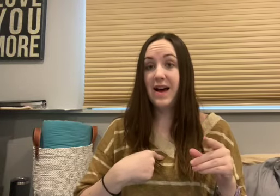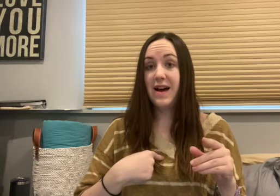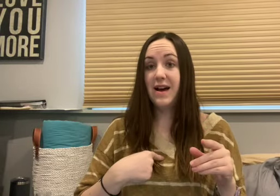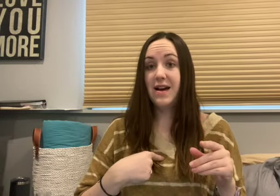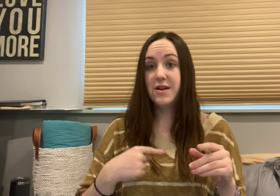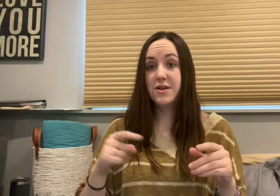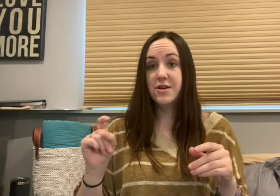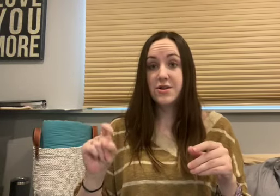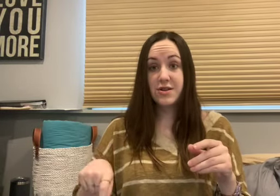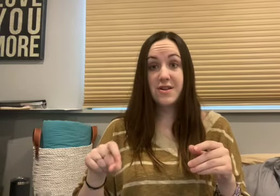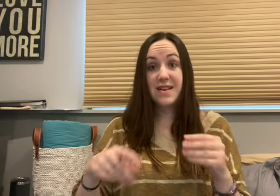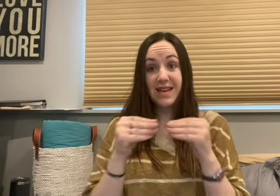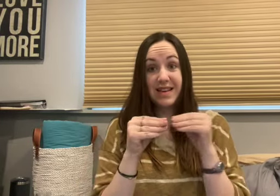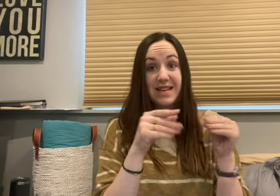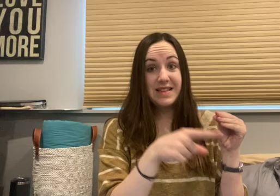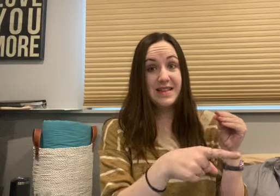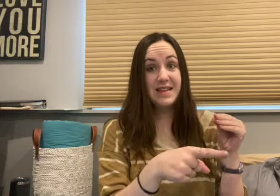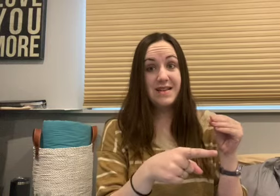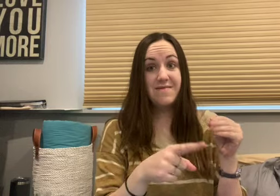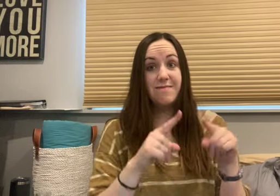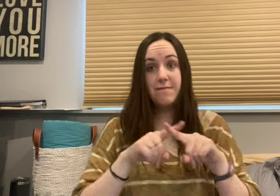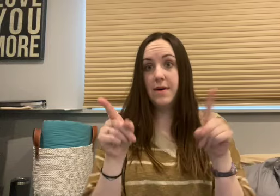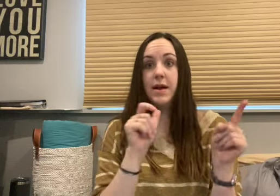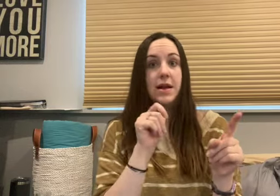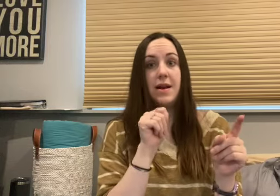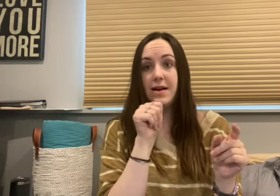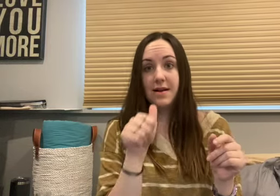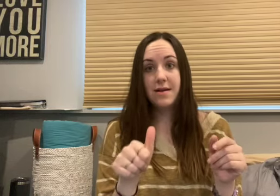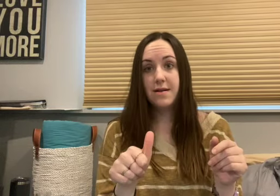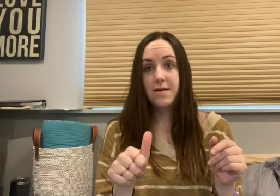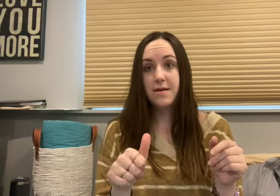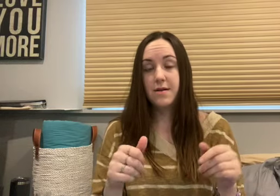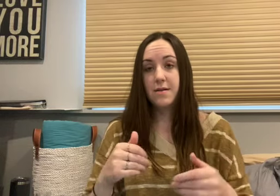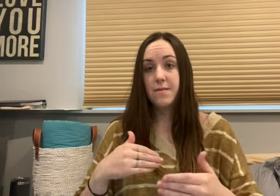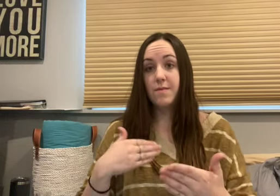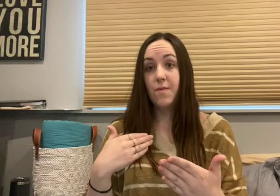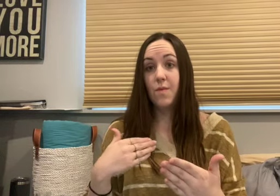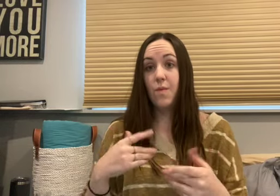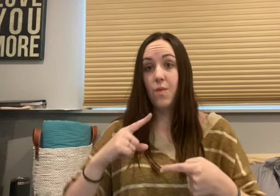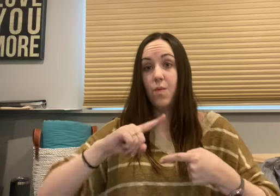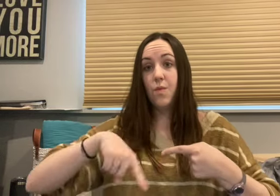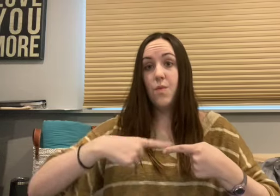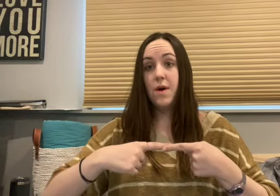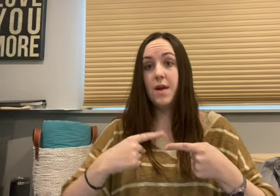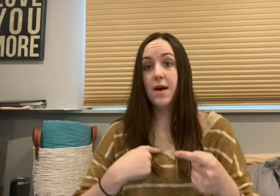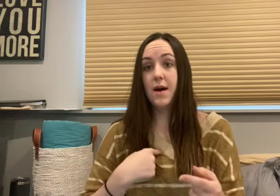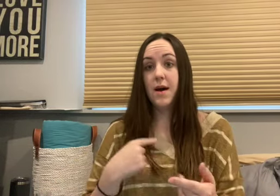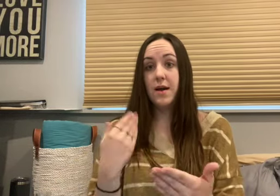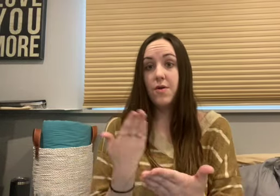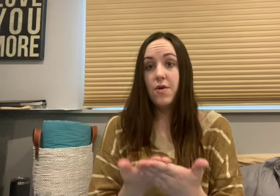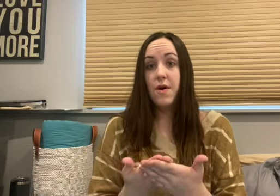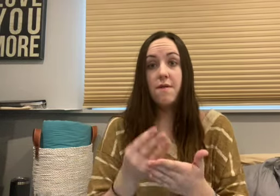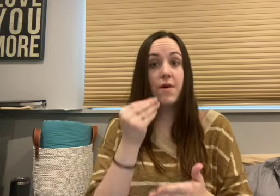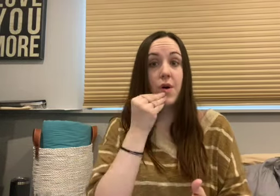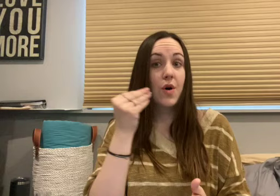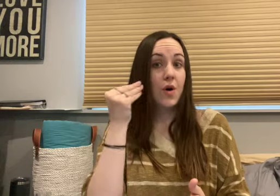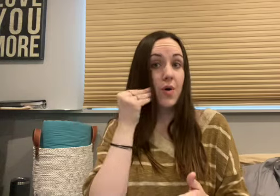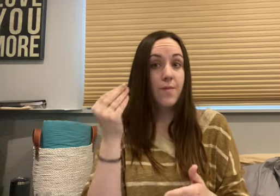And when I got home, for I said amen Asking God if